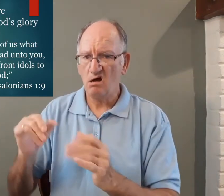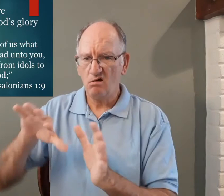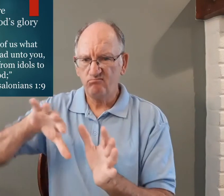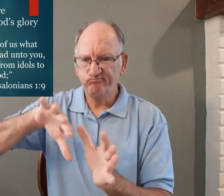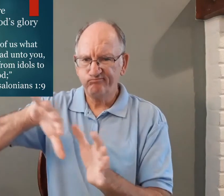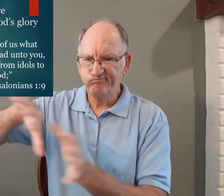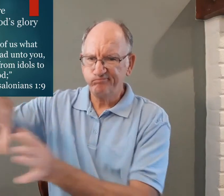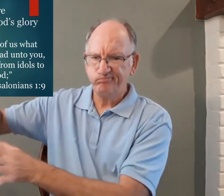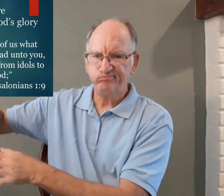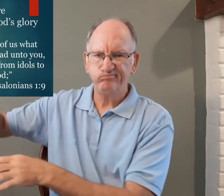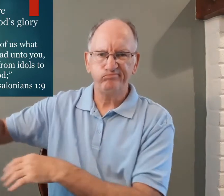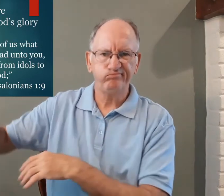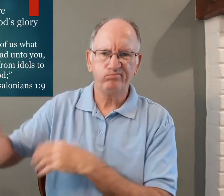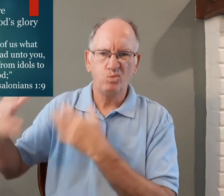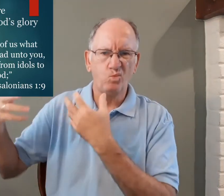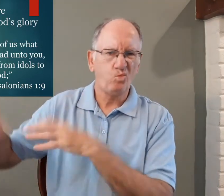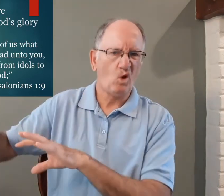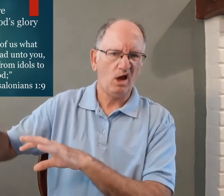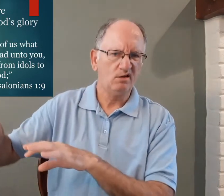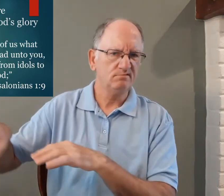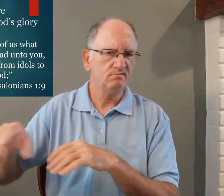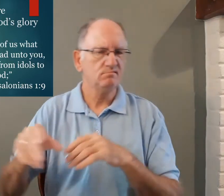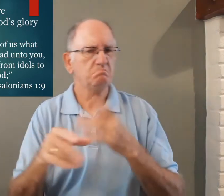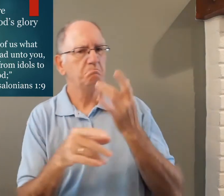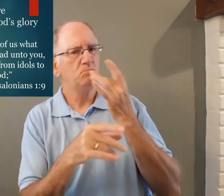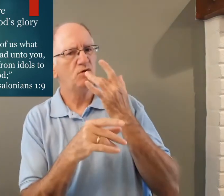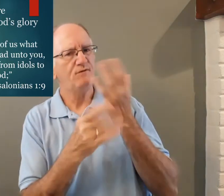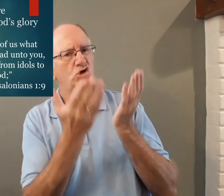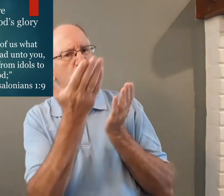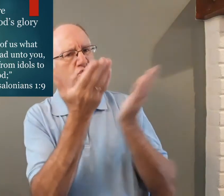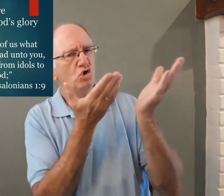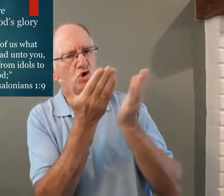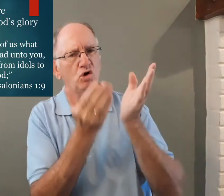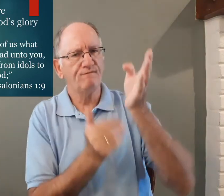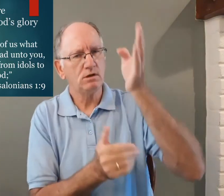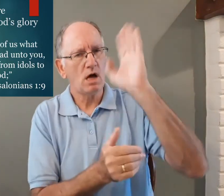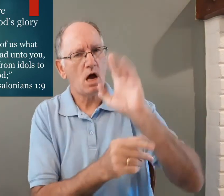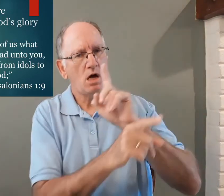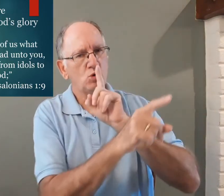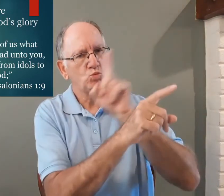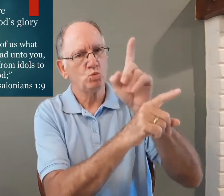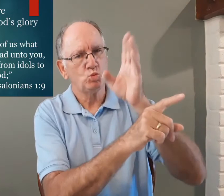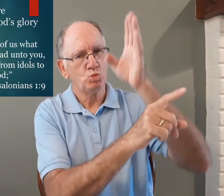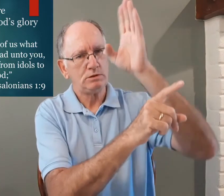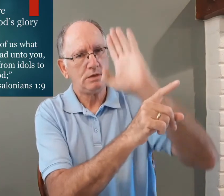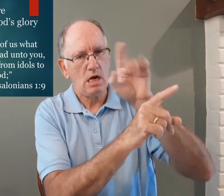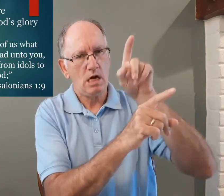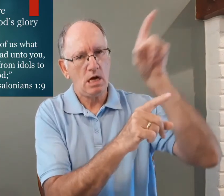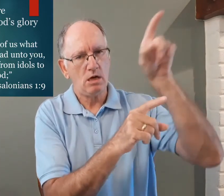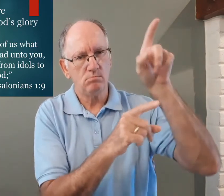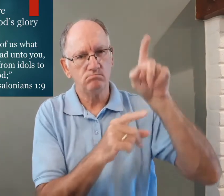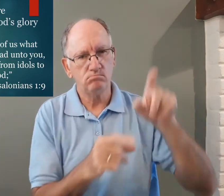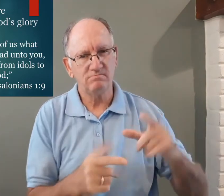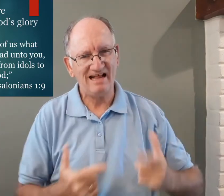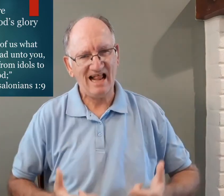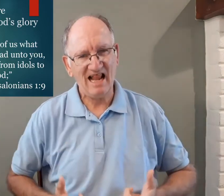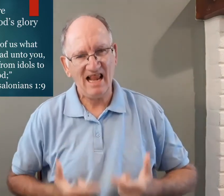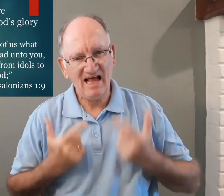change from idolatry not wanting that to preferring to serving the true living God